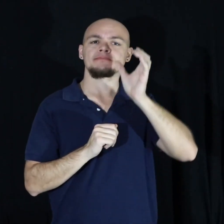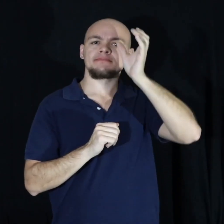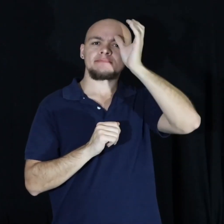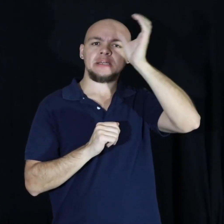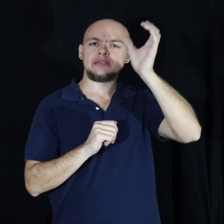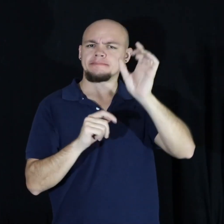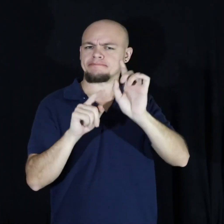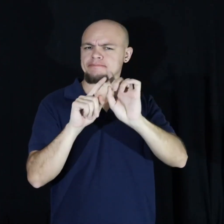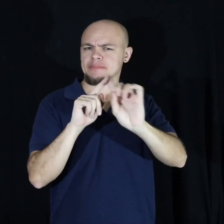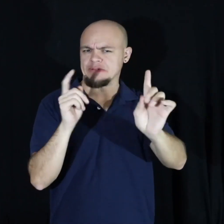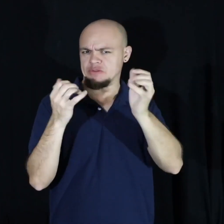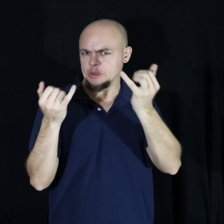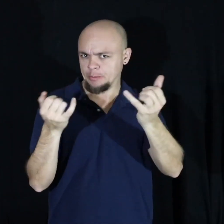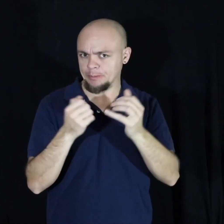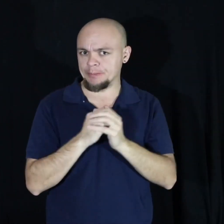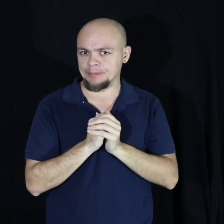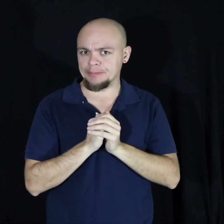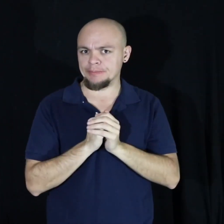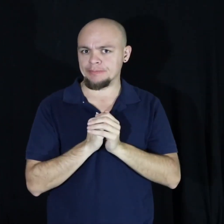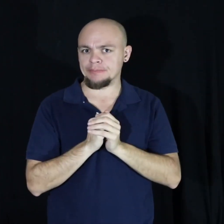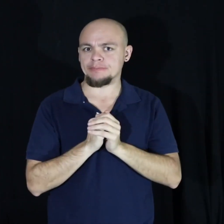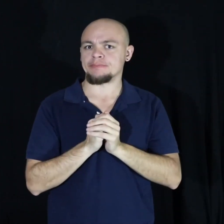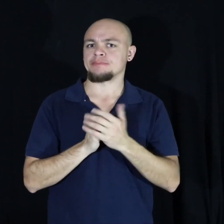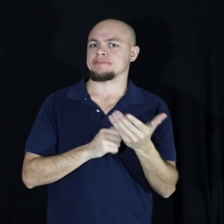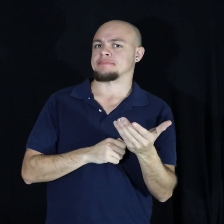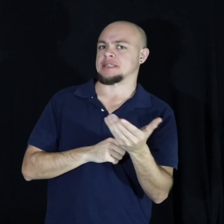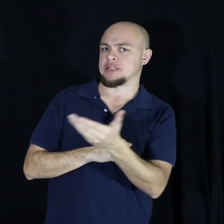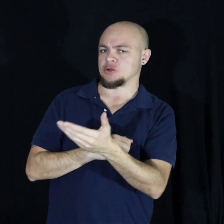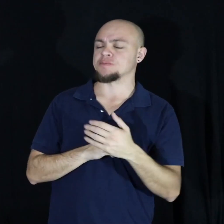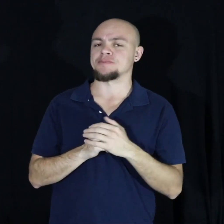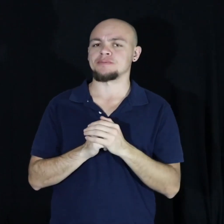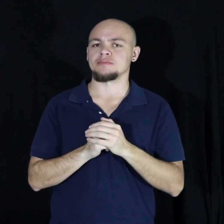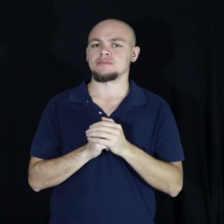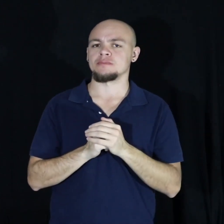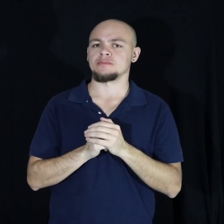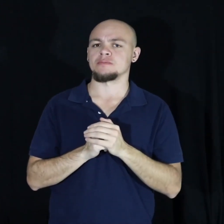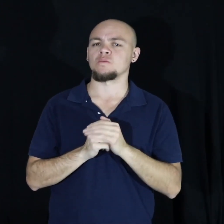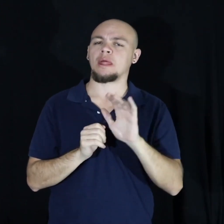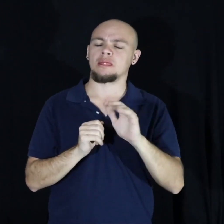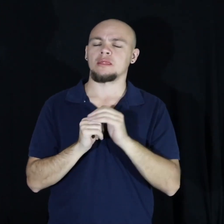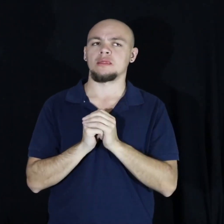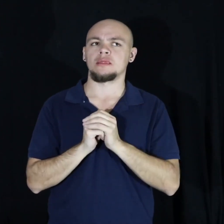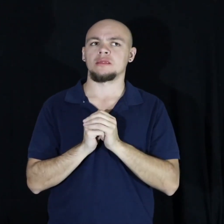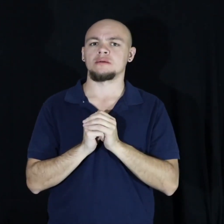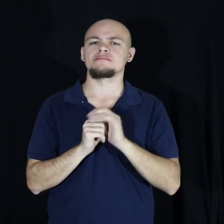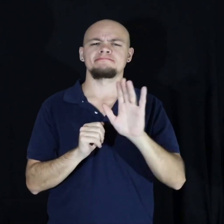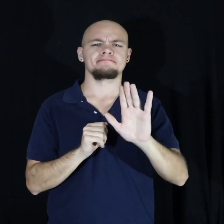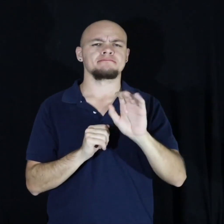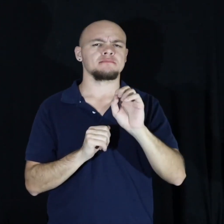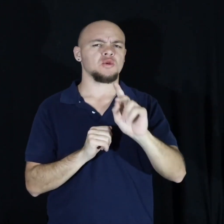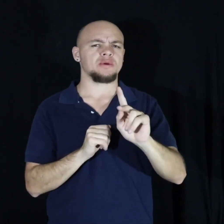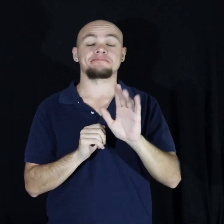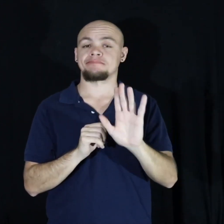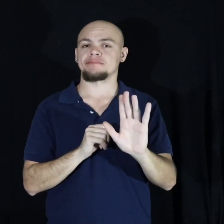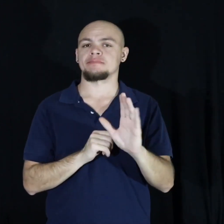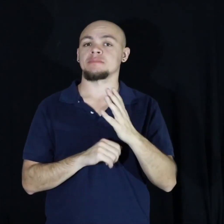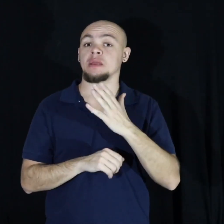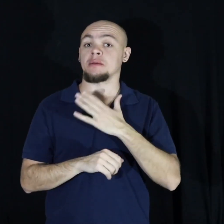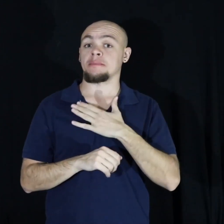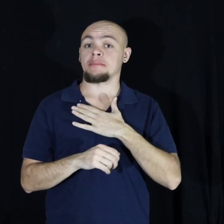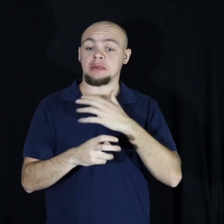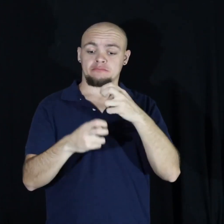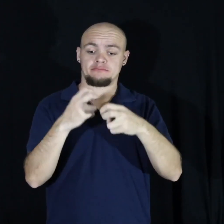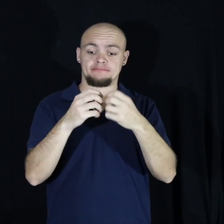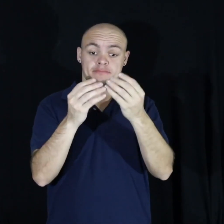here we have okay my solution